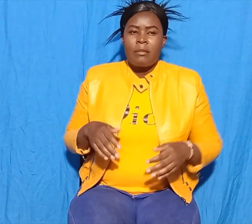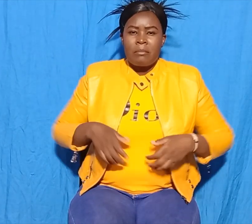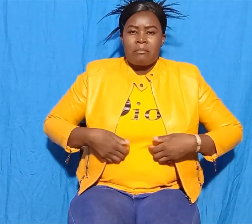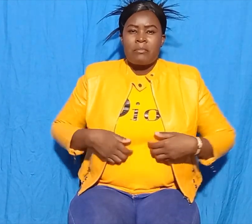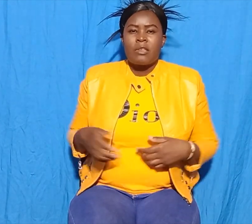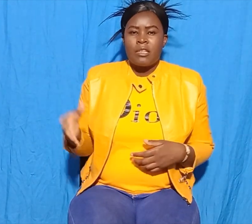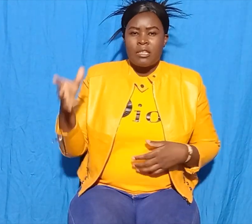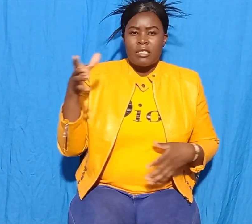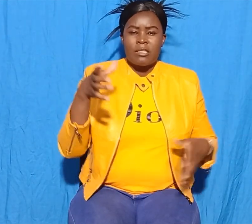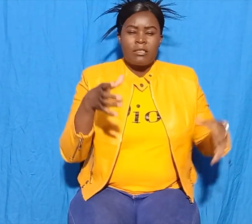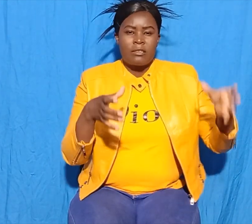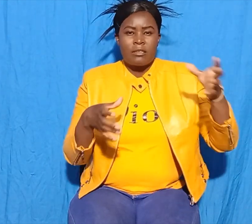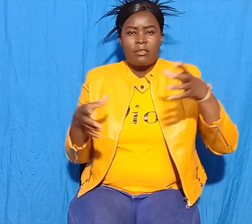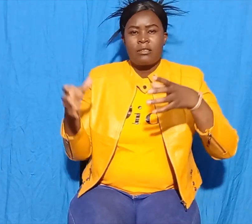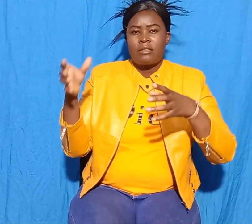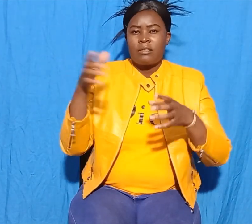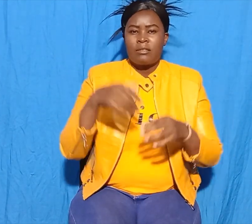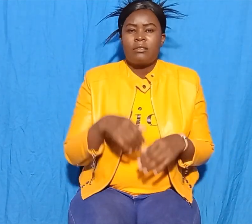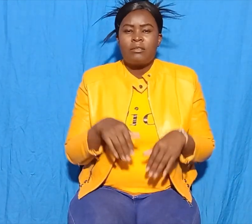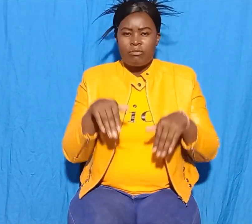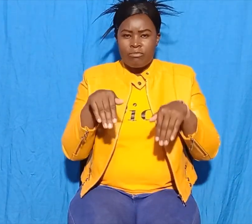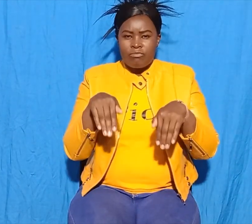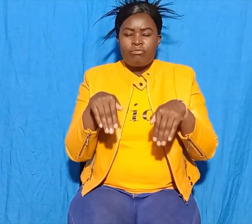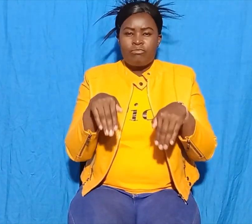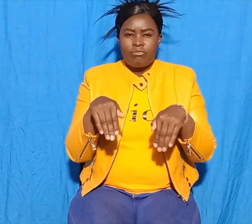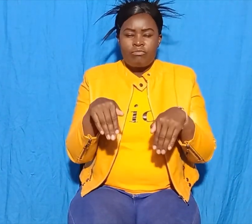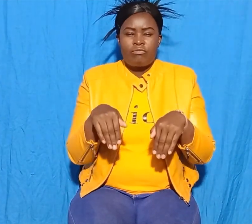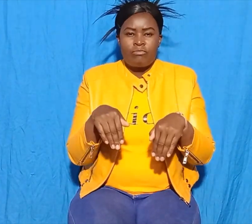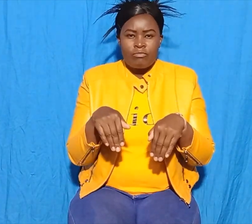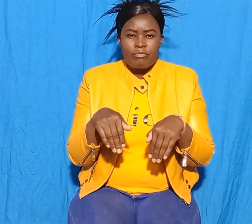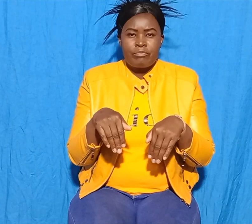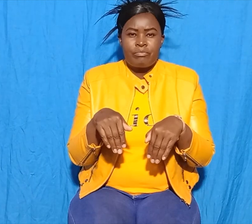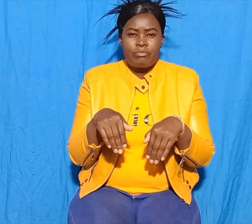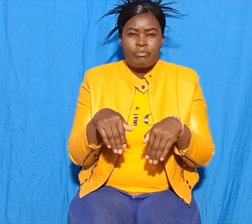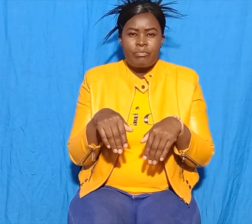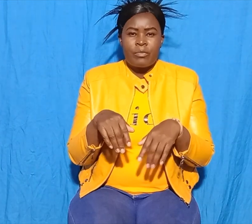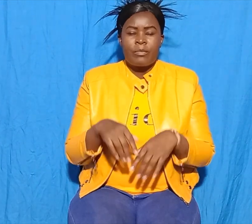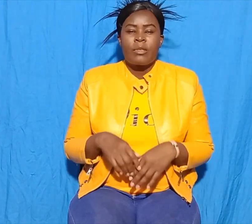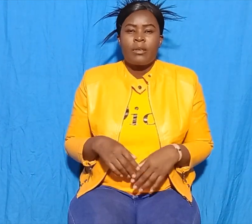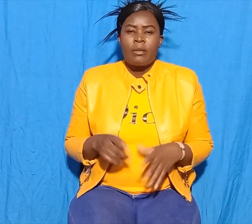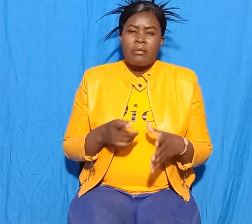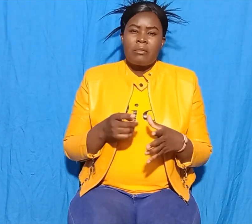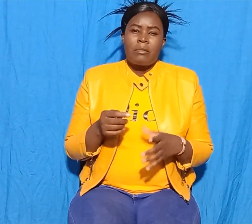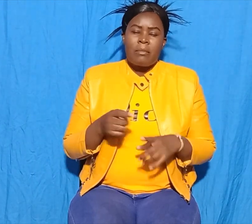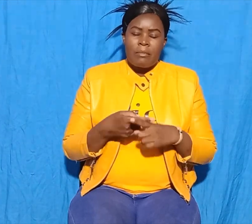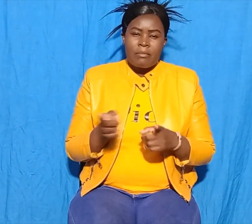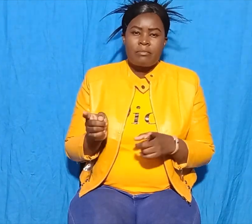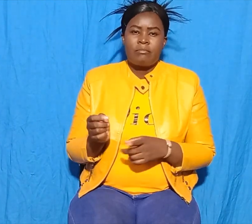and swimming in the water under the tree. Then he shouted, wait for